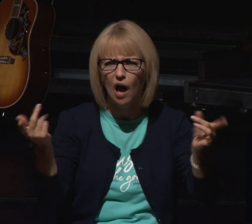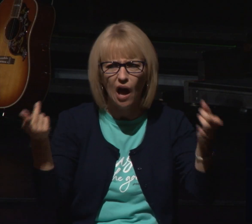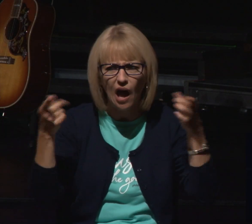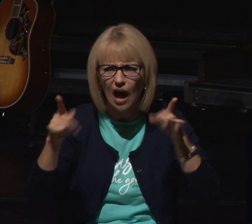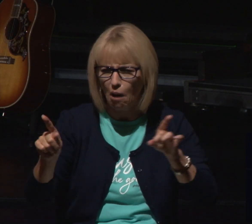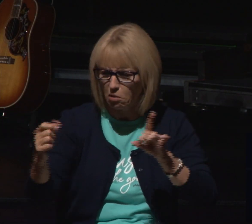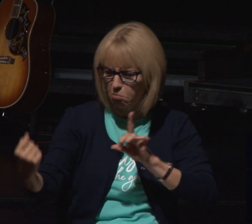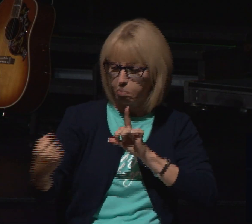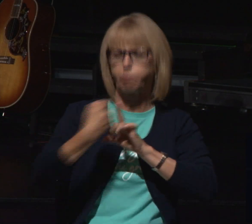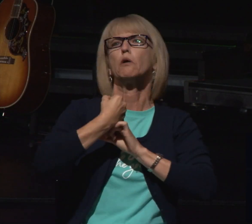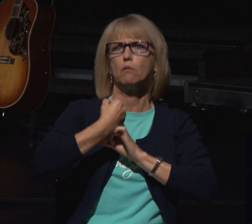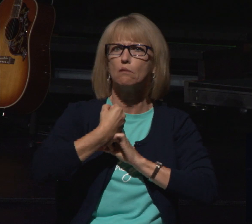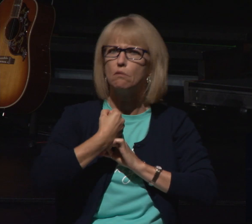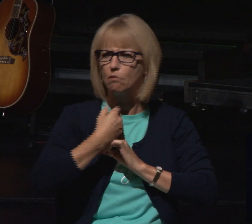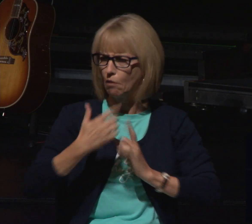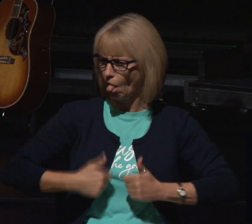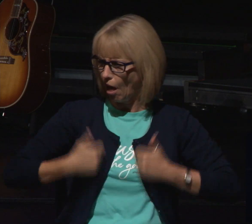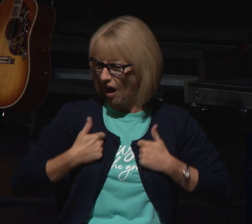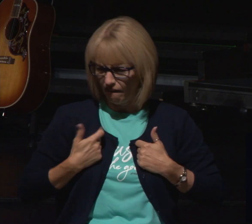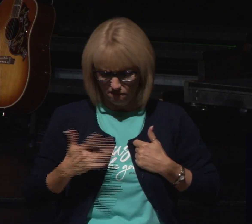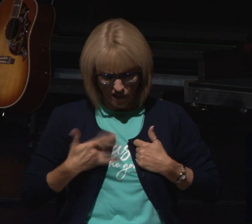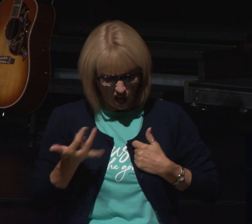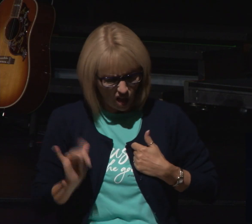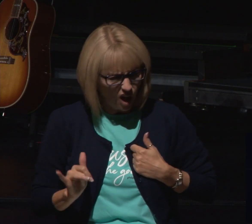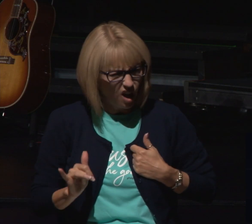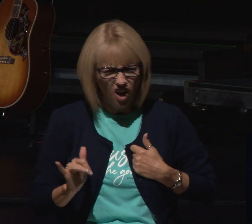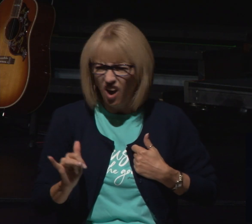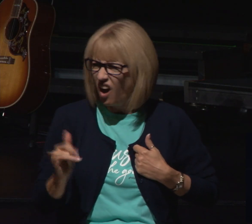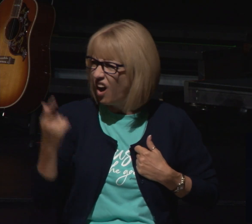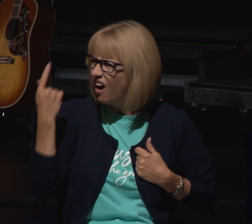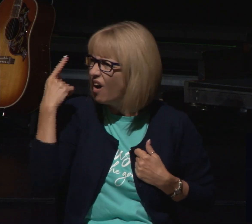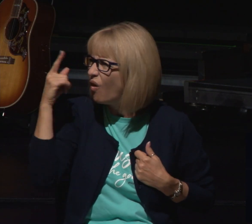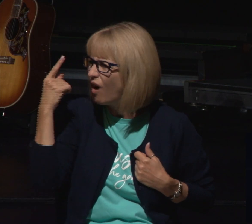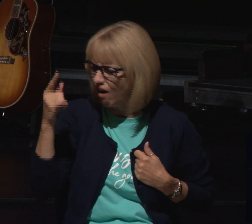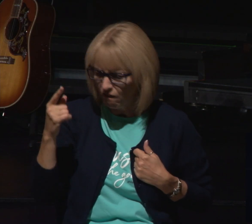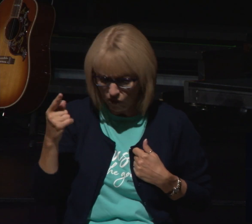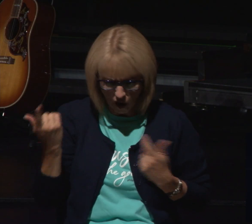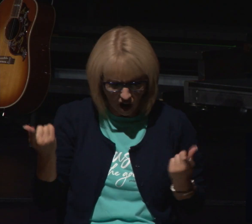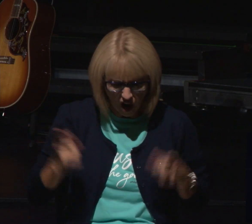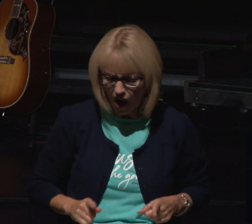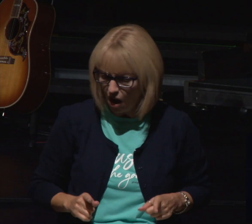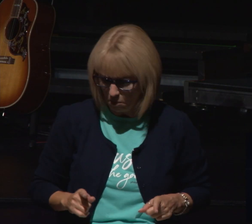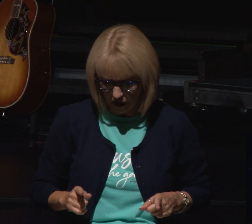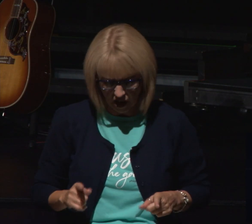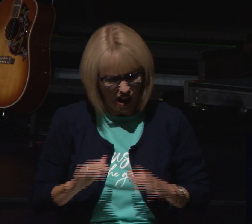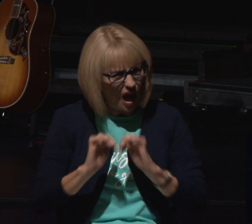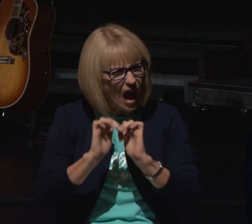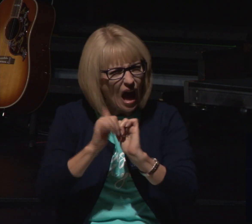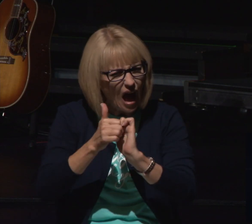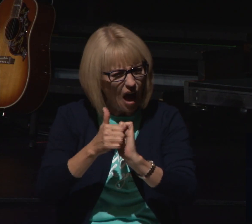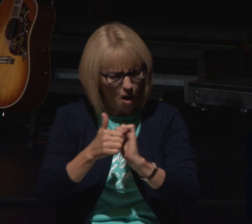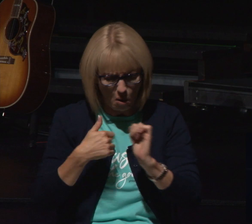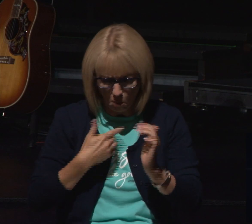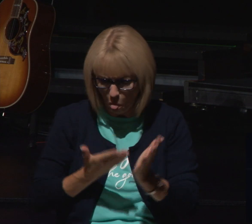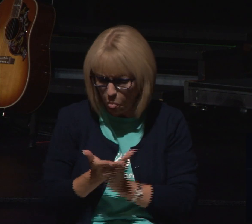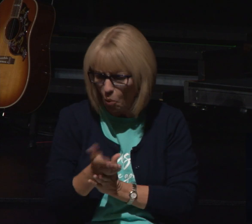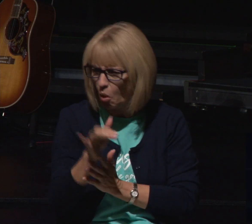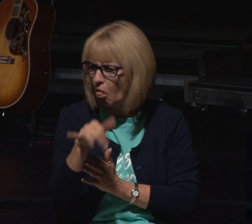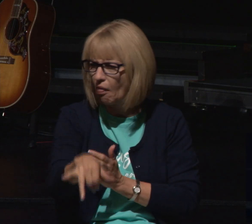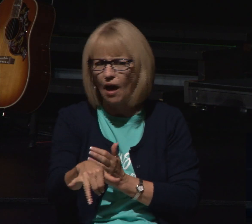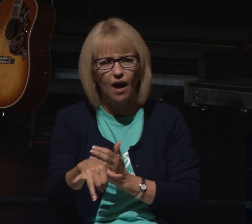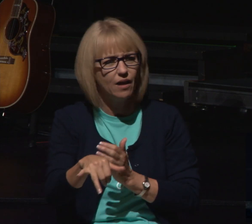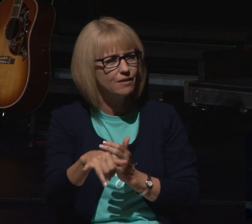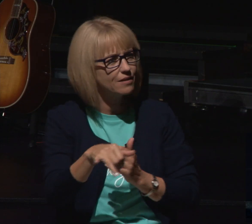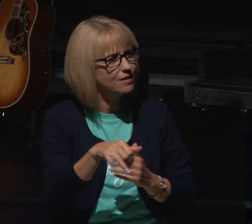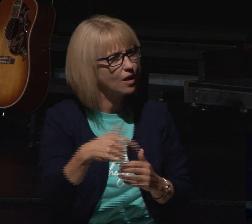you that curveball and you wonder where does it come from and how do you work through this the theme we're using is